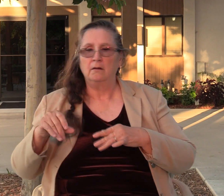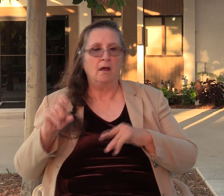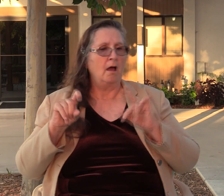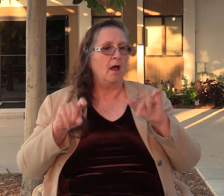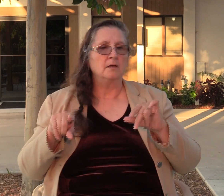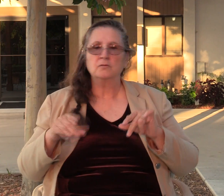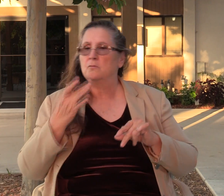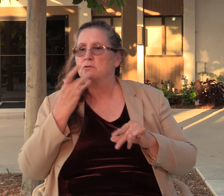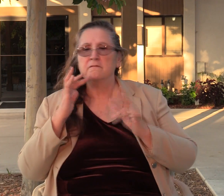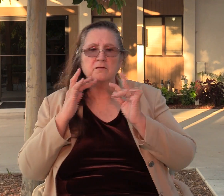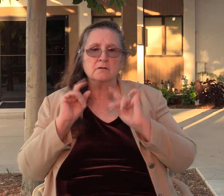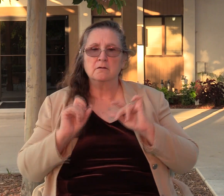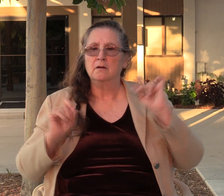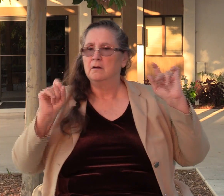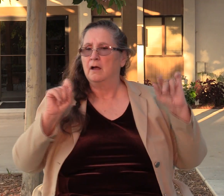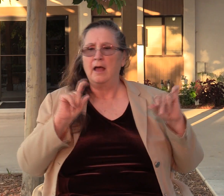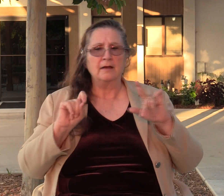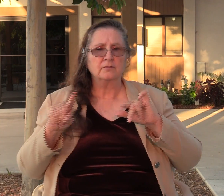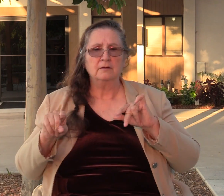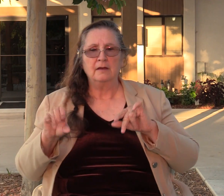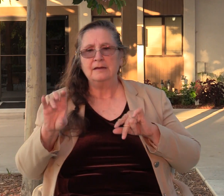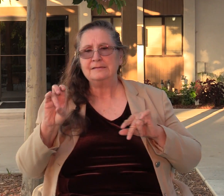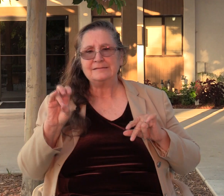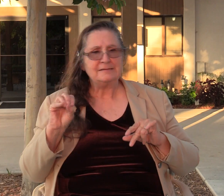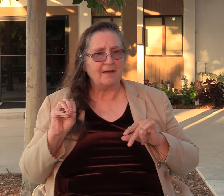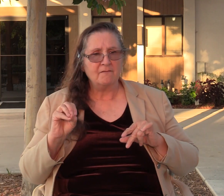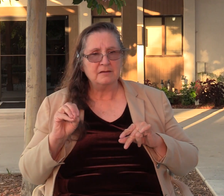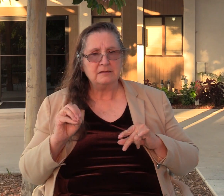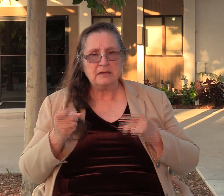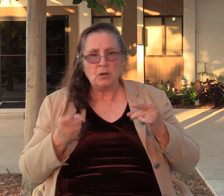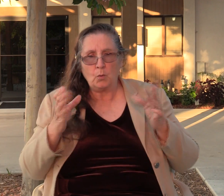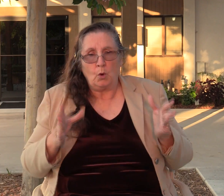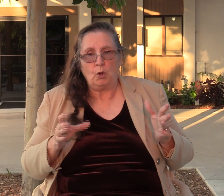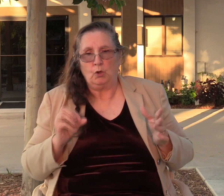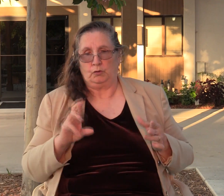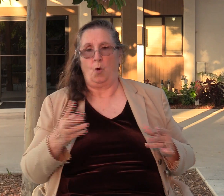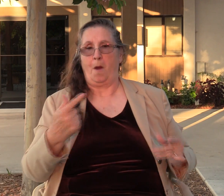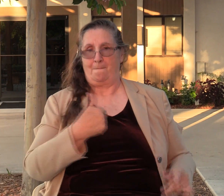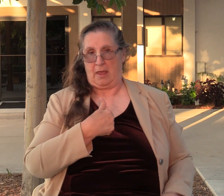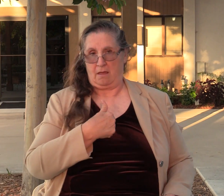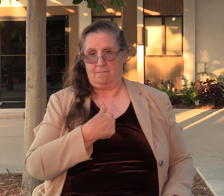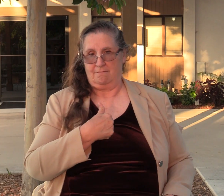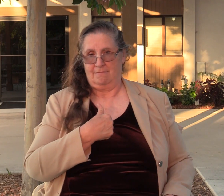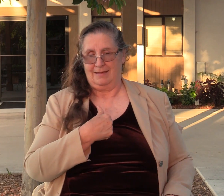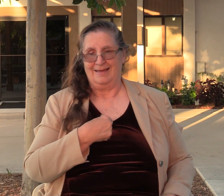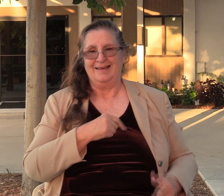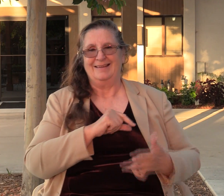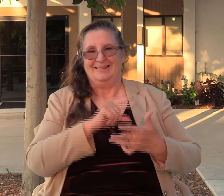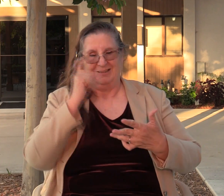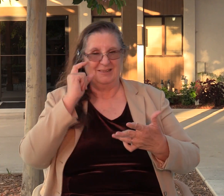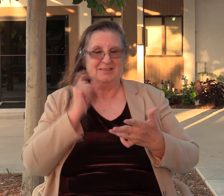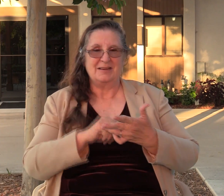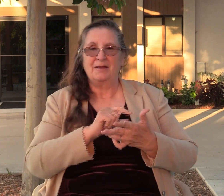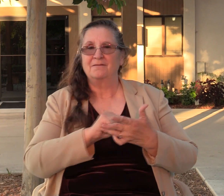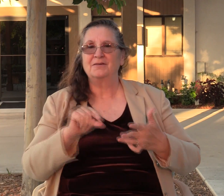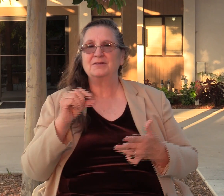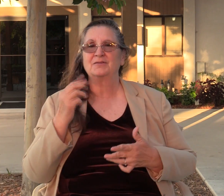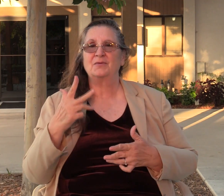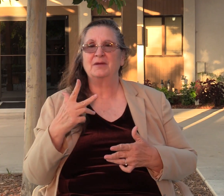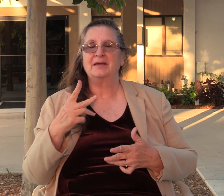rather have, 70 foreigners over them or me. And so they did. Check out verse 3. And his mother's brothers